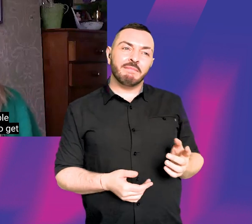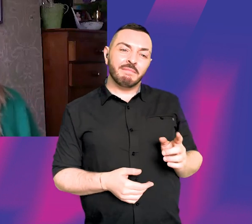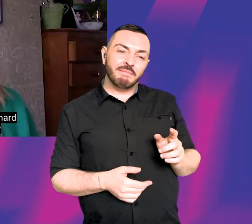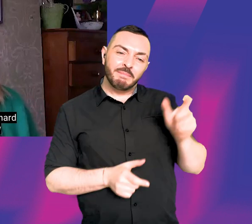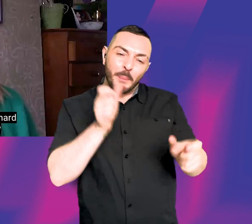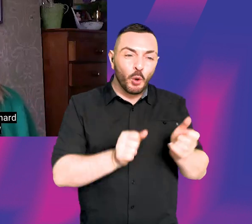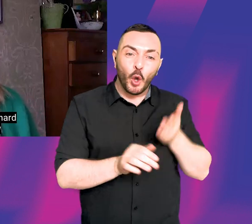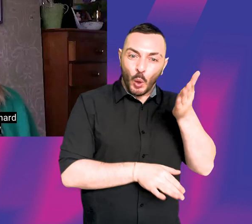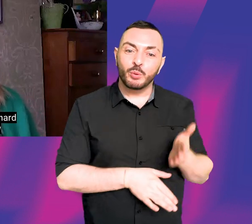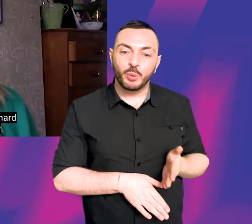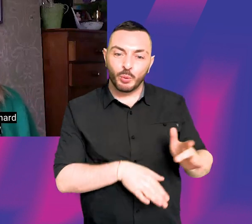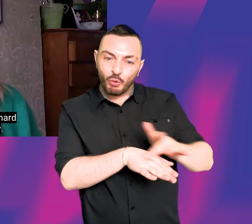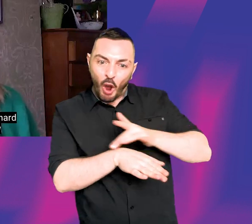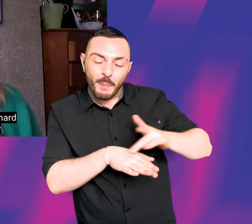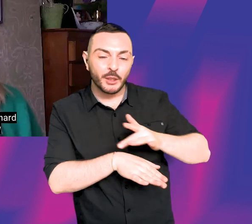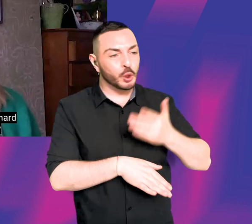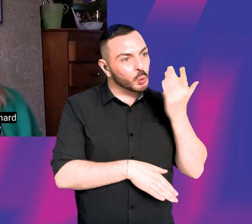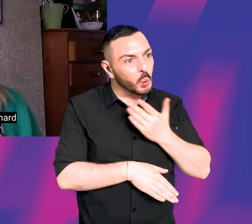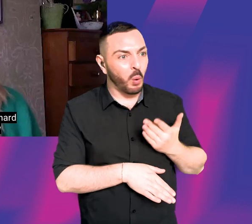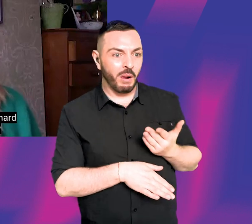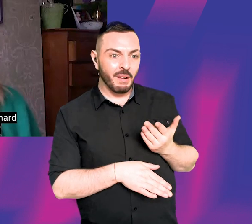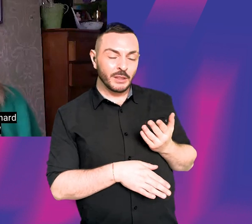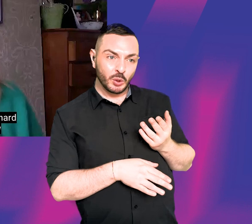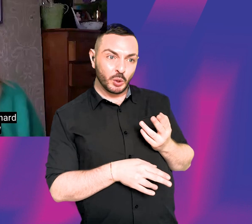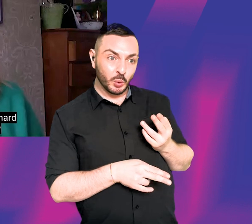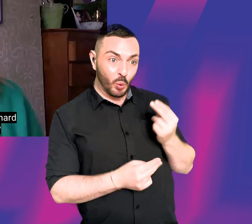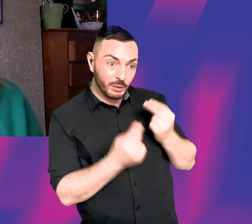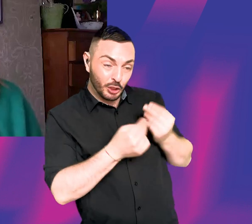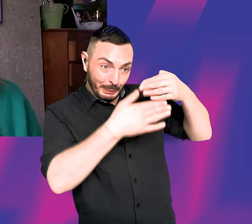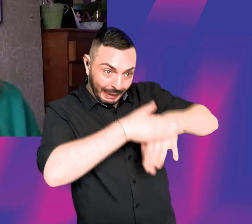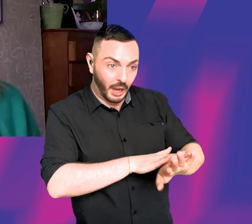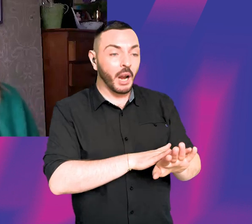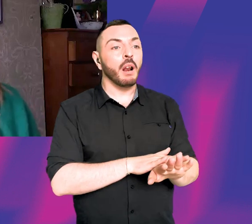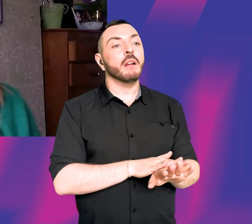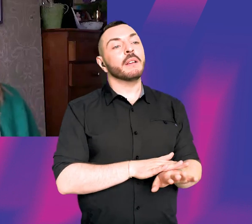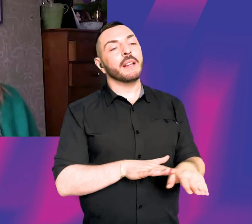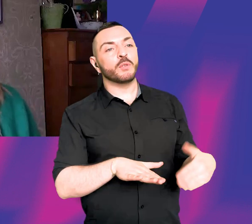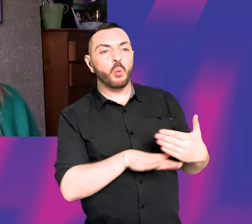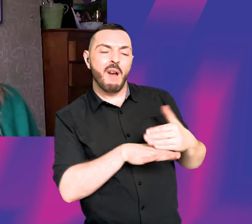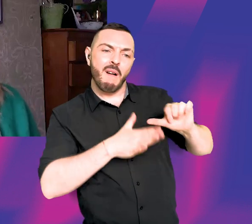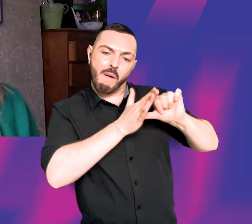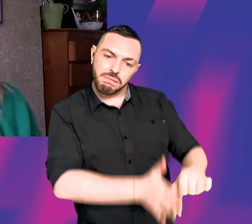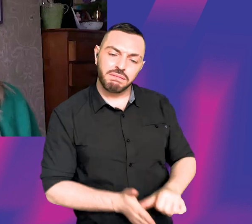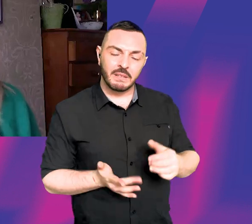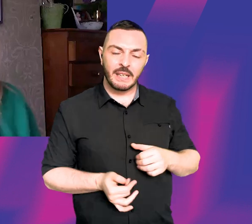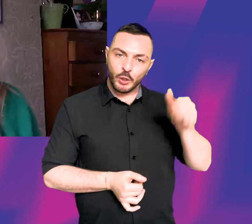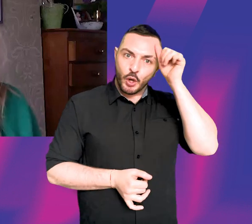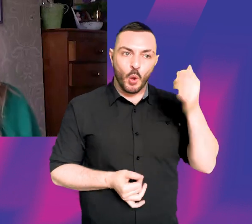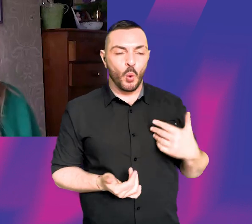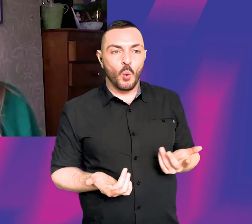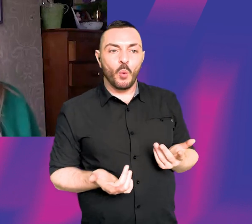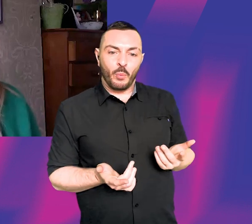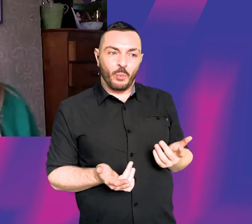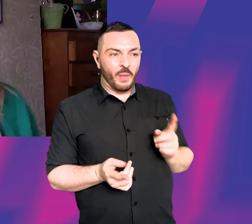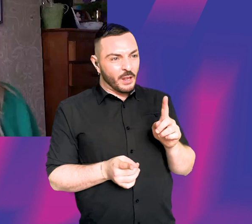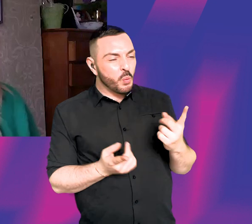audition to get into drama school have to work really hard to get there. And they have to know that that's what they want to do with their life. And that in a way